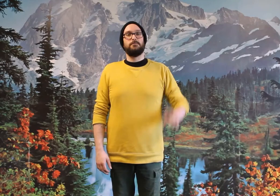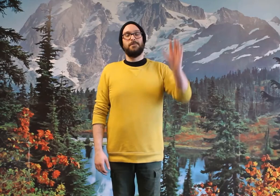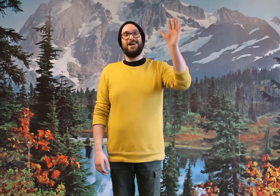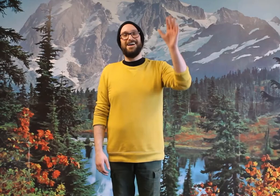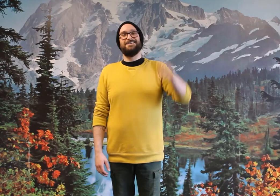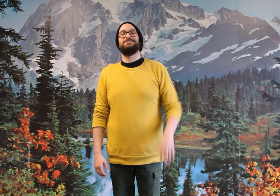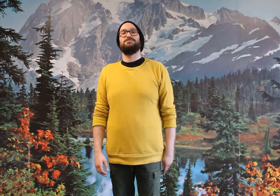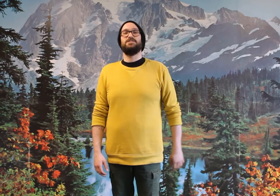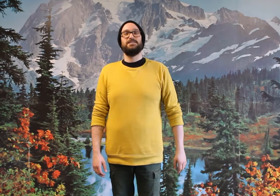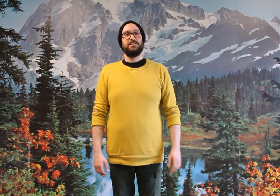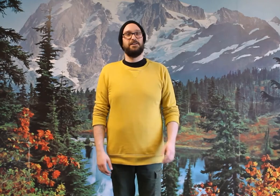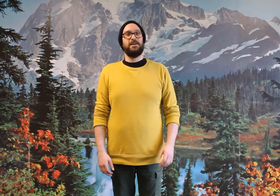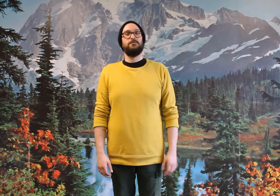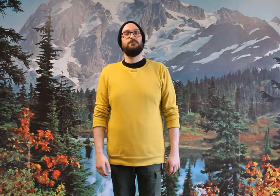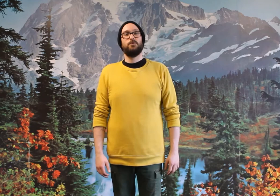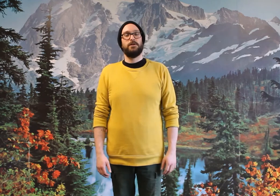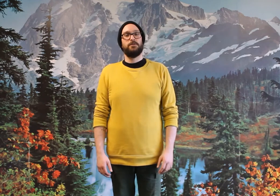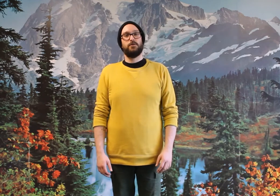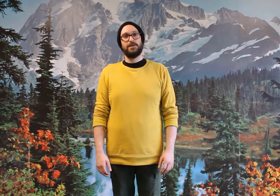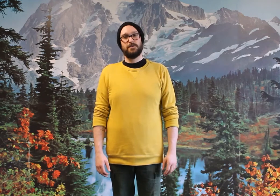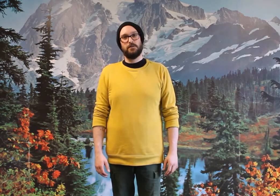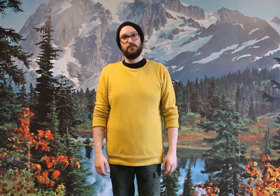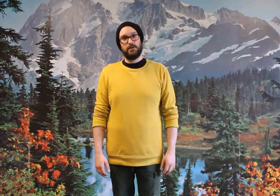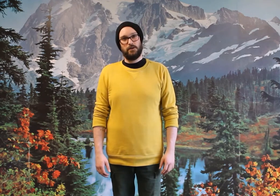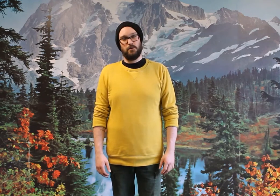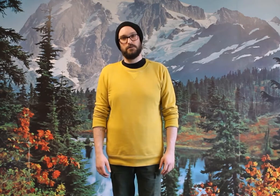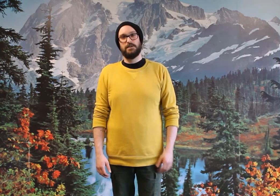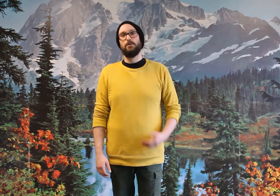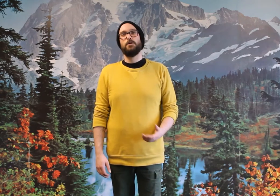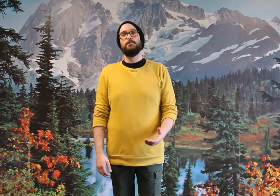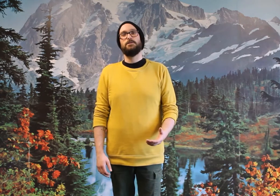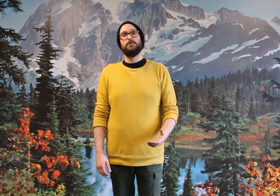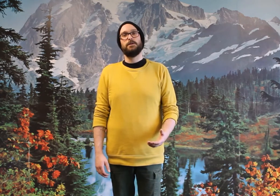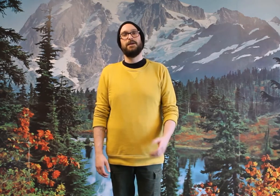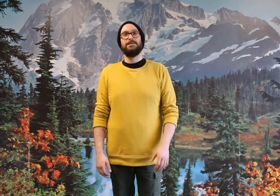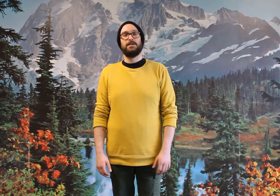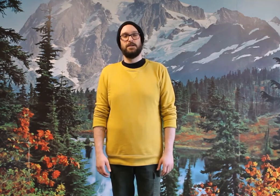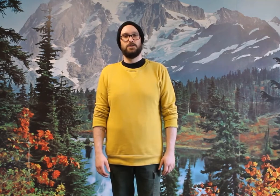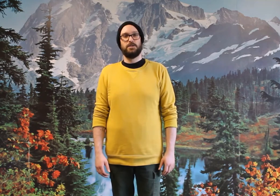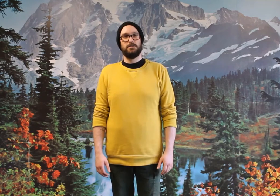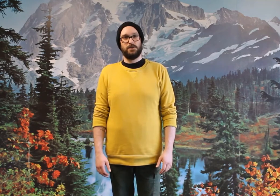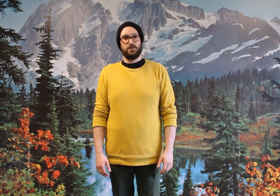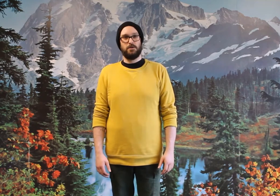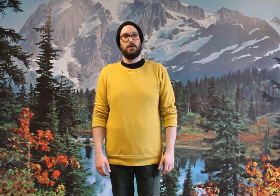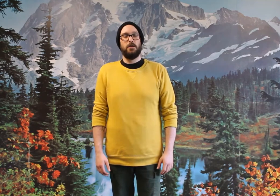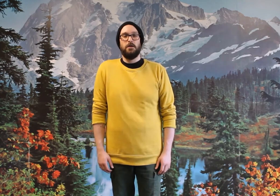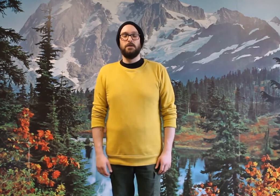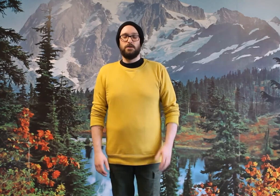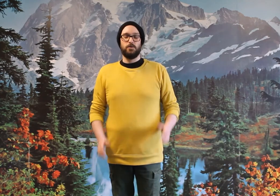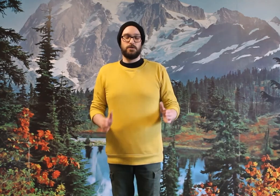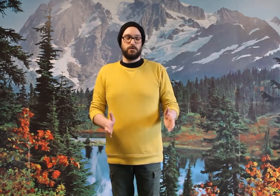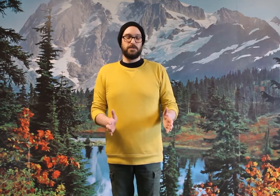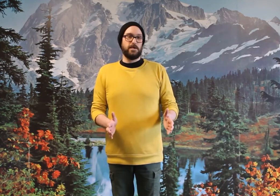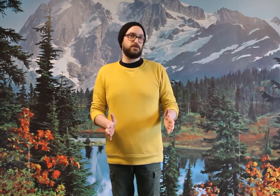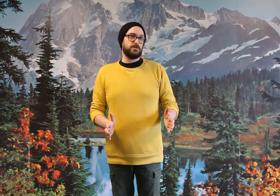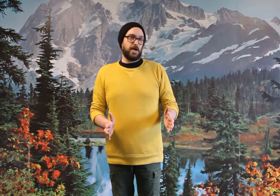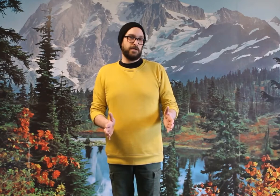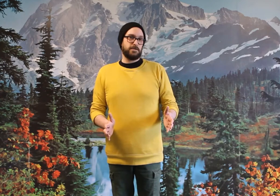Hi, Chase here again for another Grace Center video. Today we're going to be doing a Tai Chi session. You can do these exercises